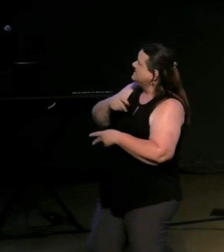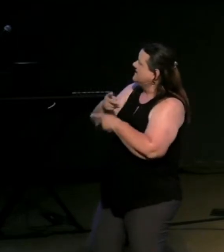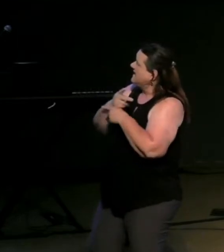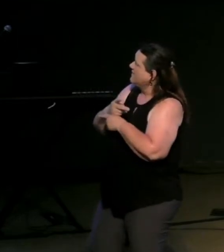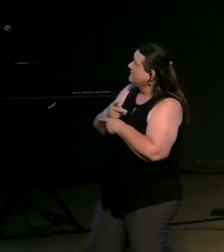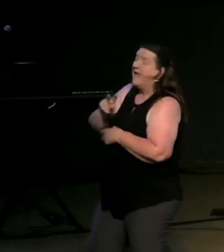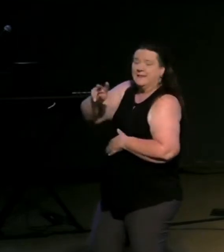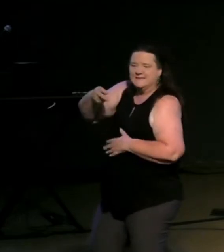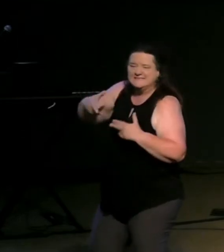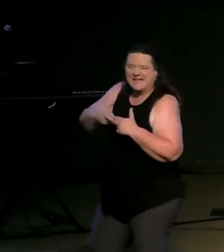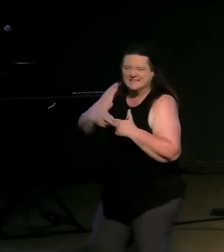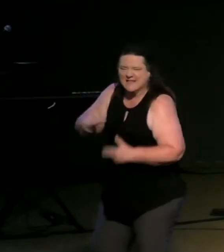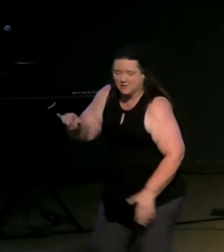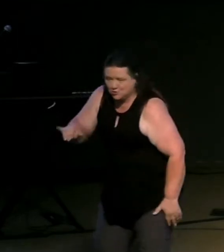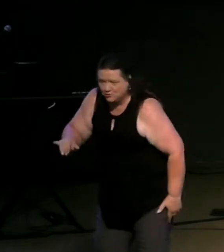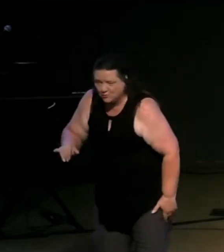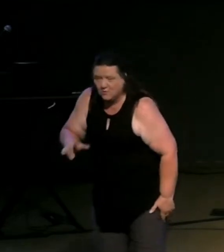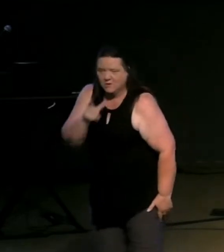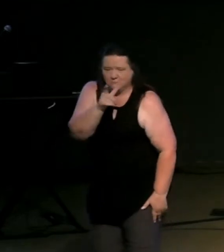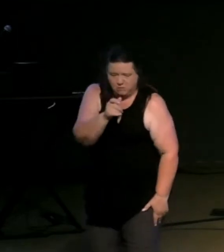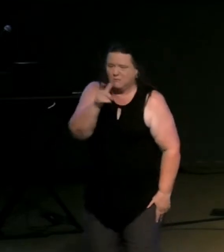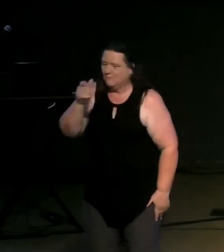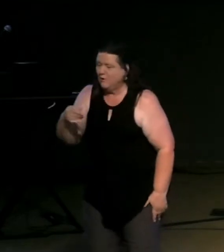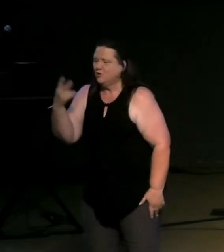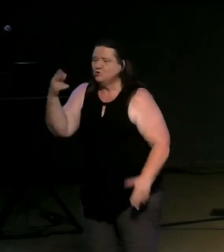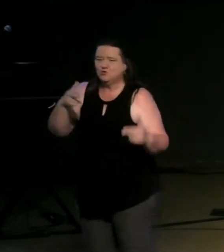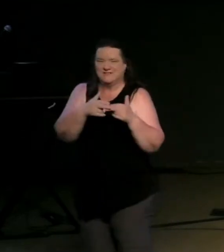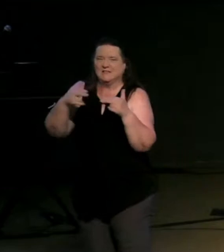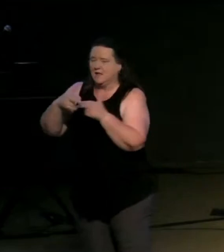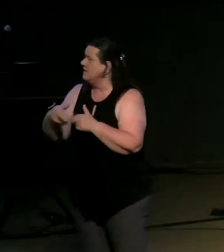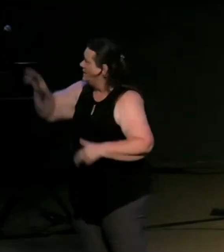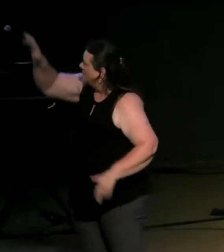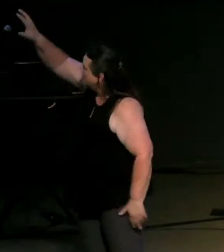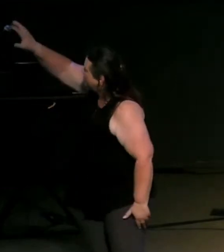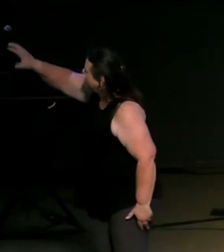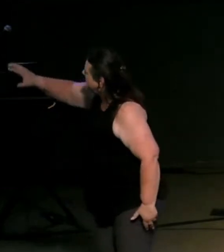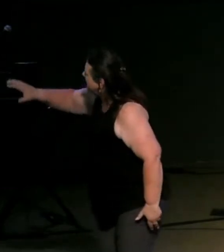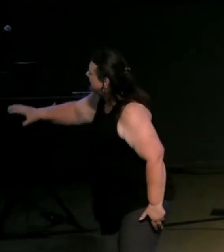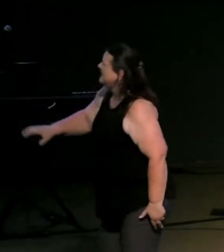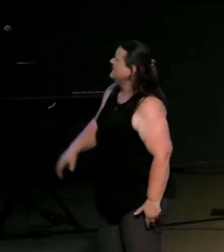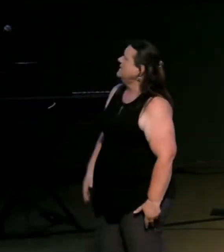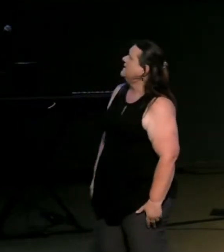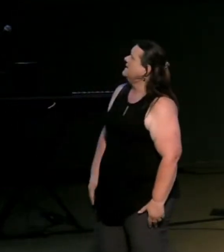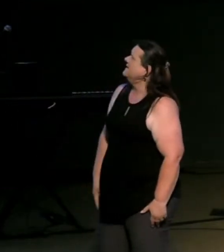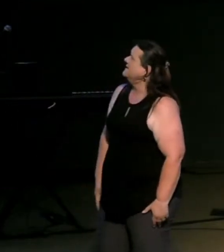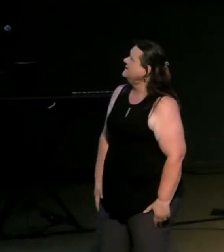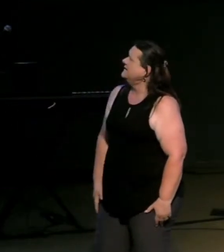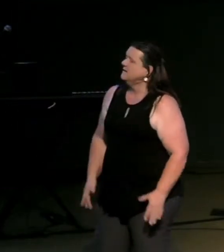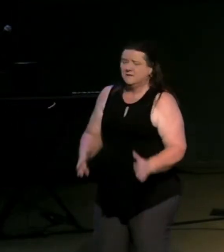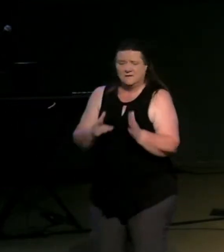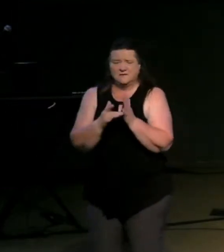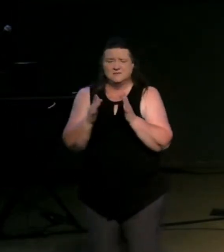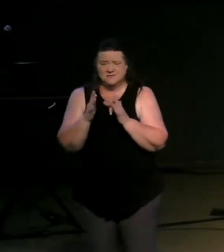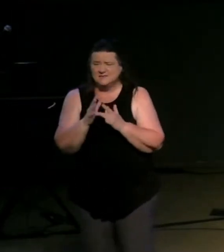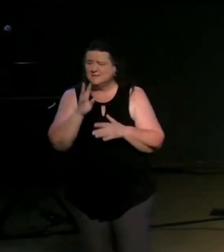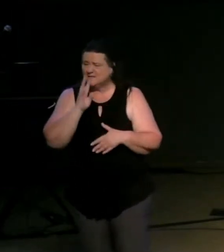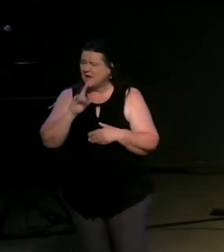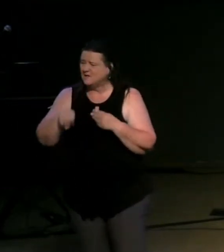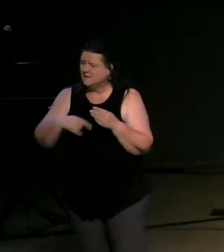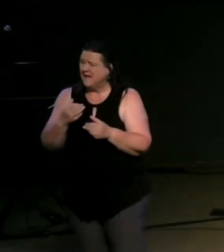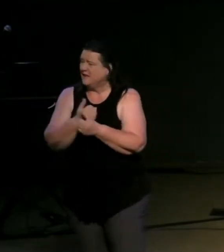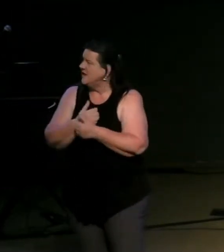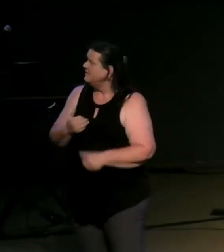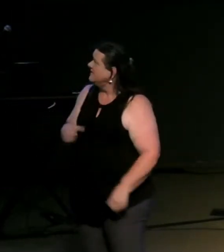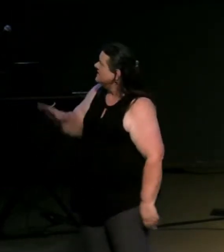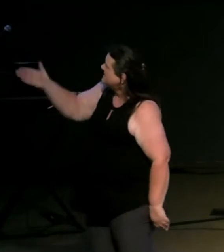well david so as they take a picture of that slide move over to the next one jesus has a lot to say about love what's that next